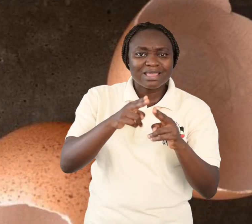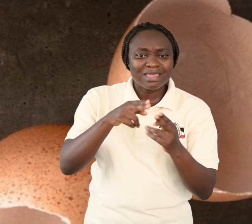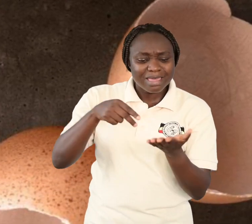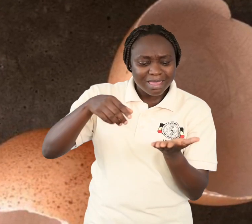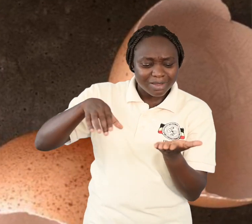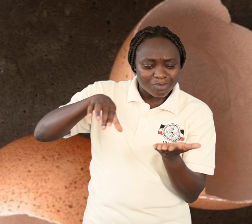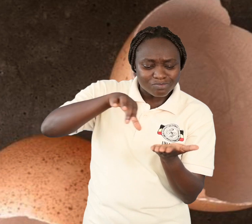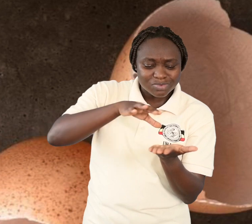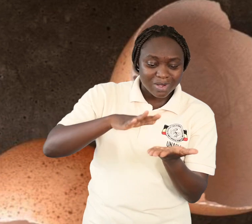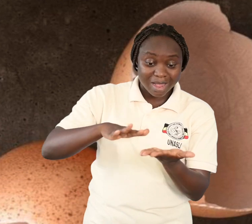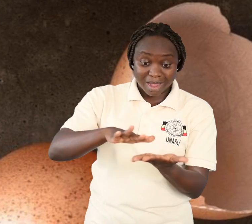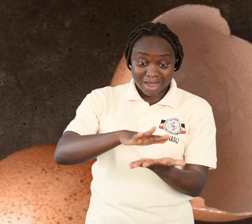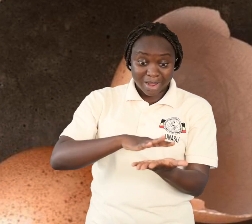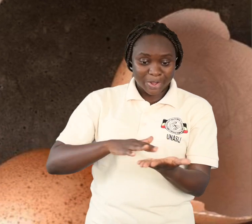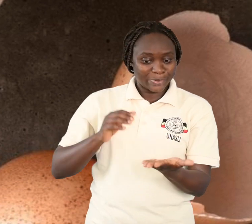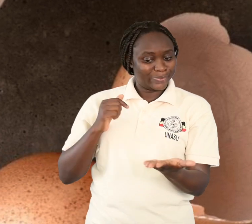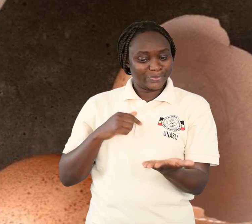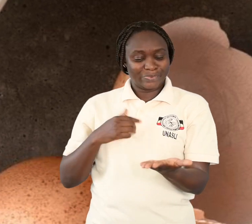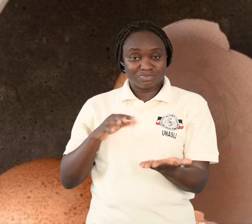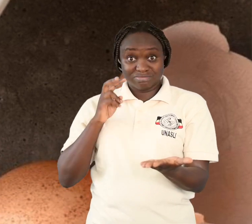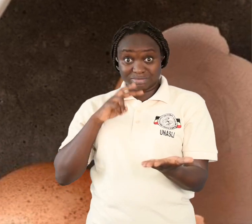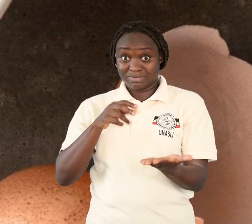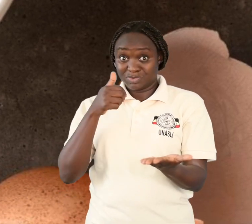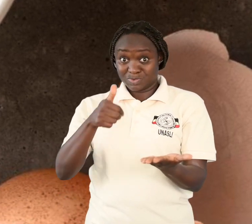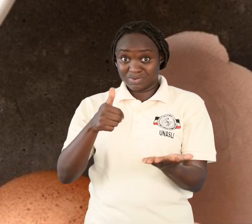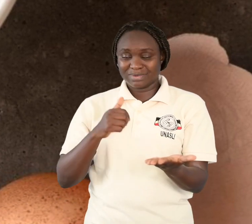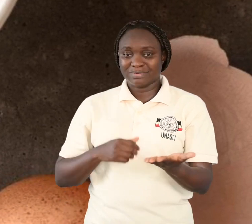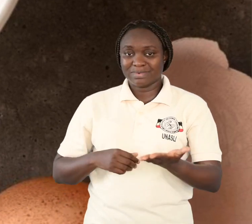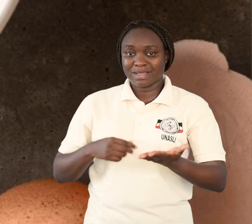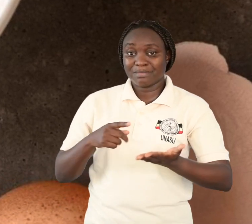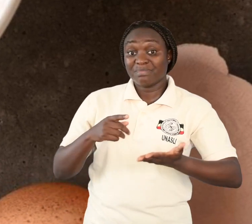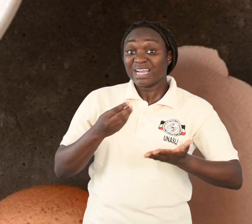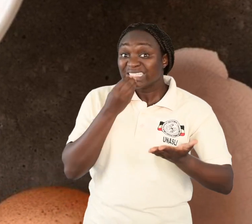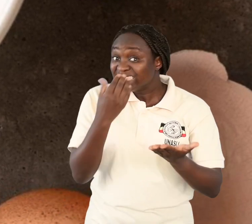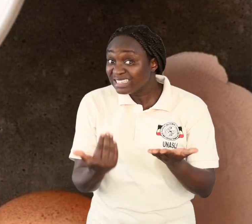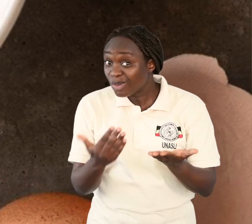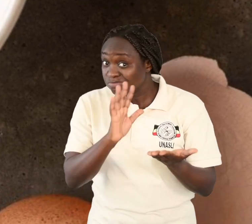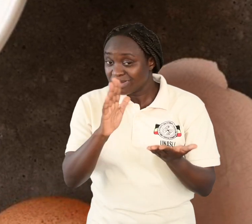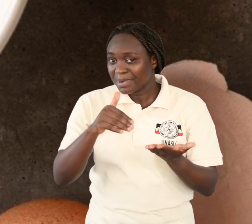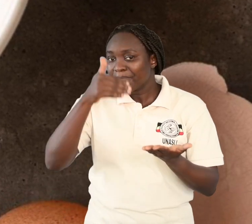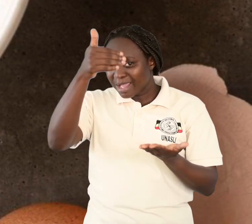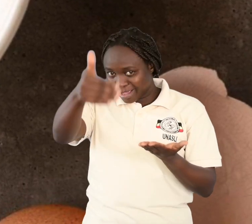I know it looks very good, but we'll have to eat it after this lesson.